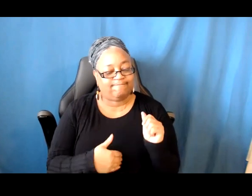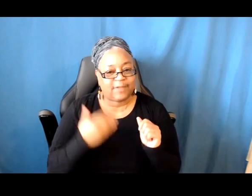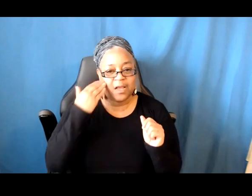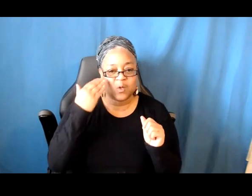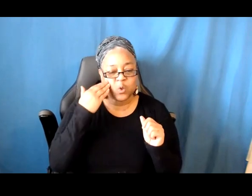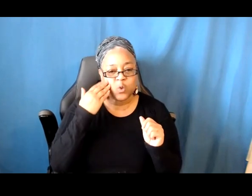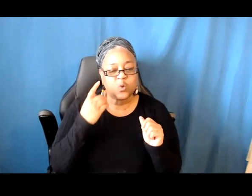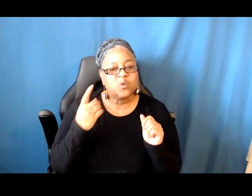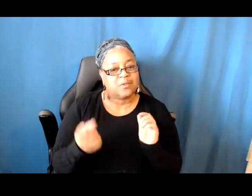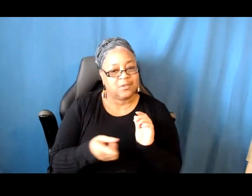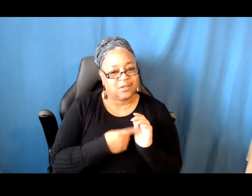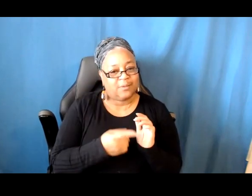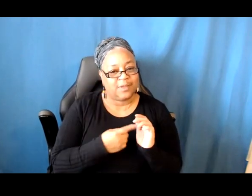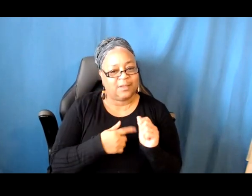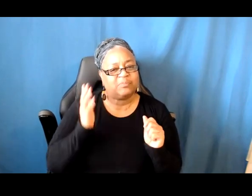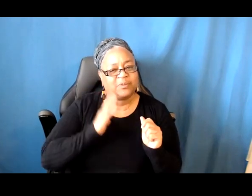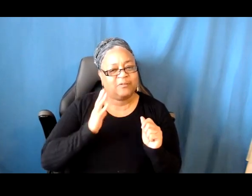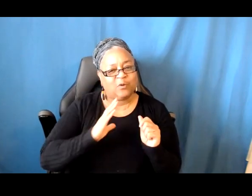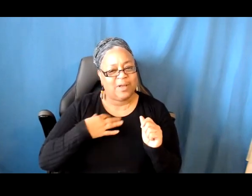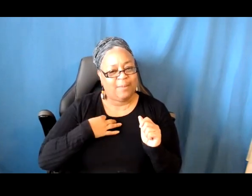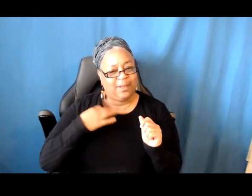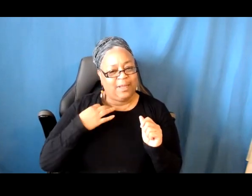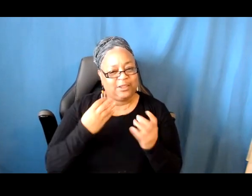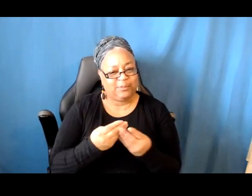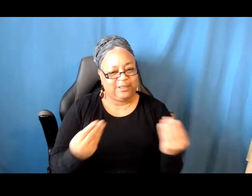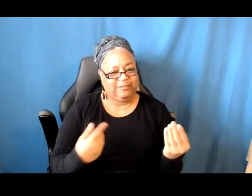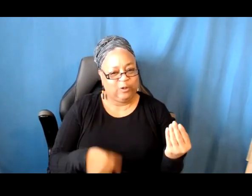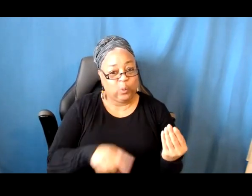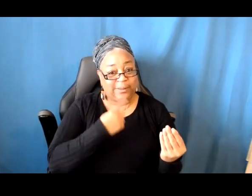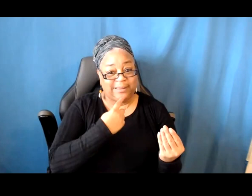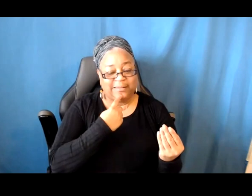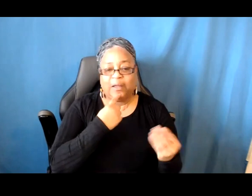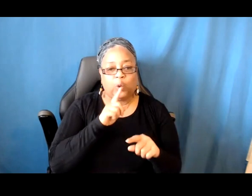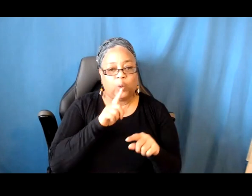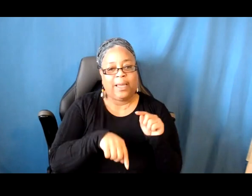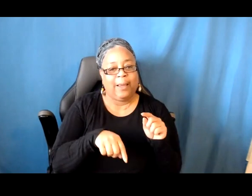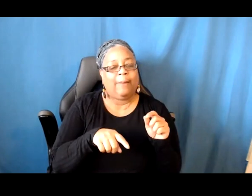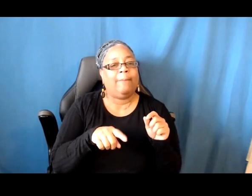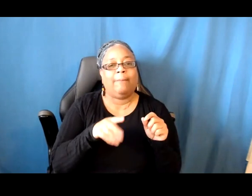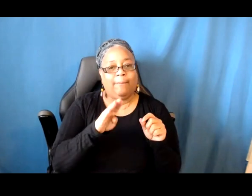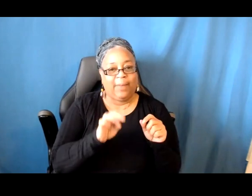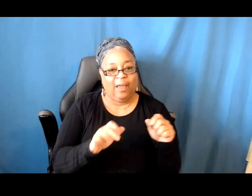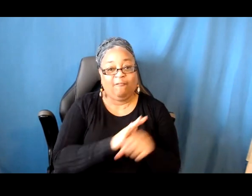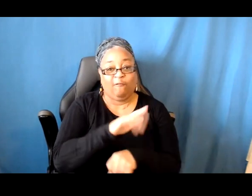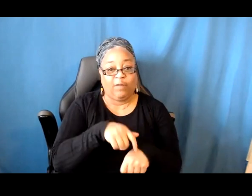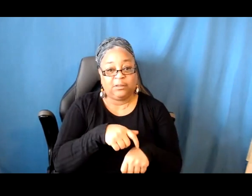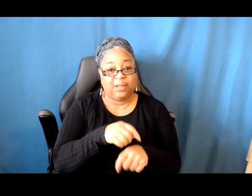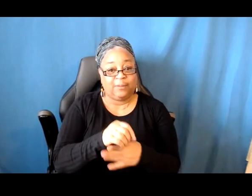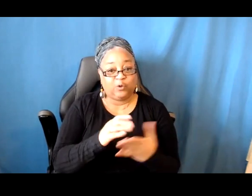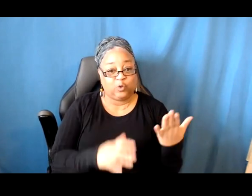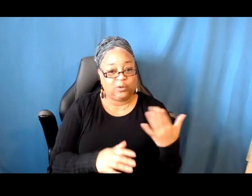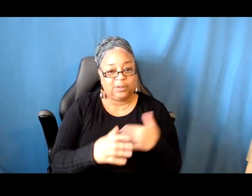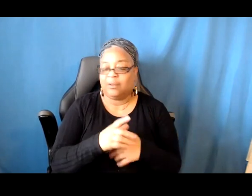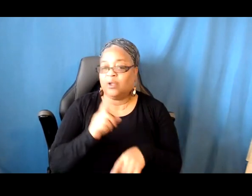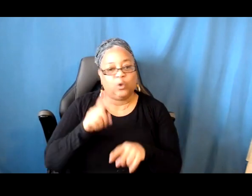materials, we've said that you cannot be in a full-time degree-granting program. You can also not be in a part-time degree